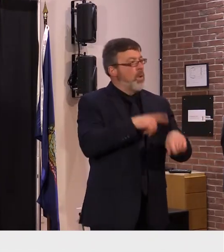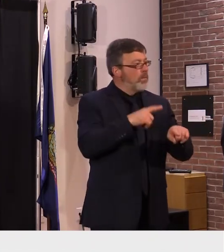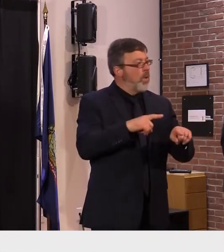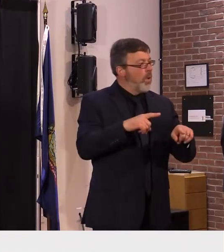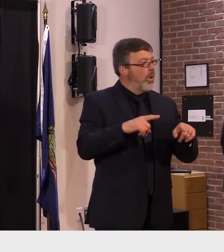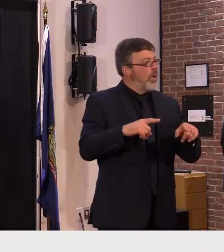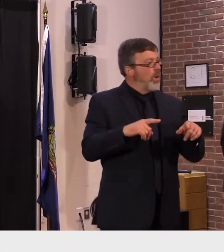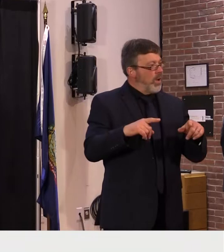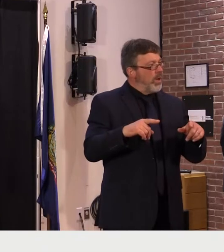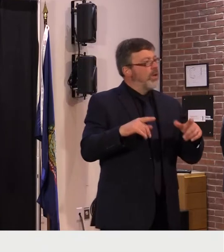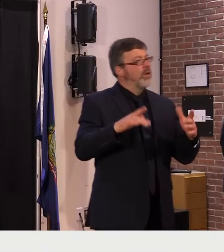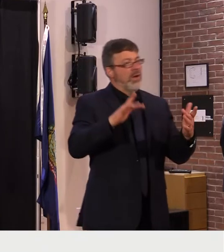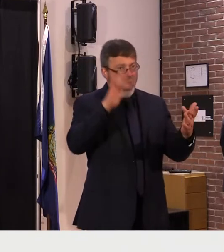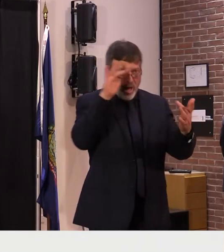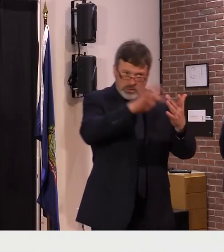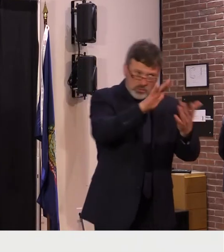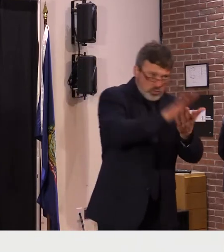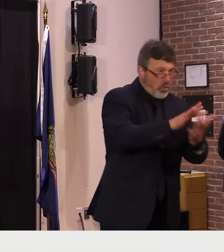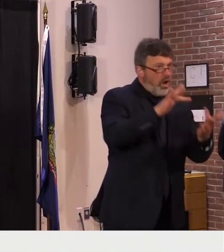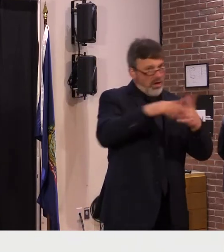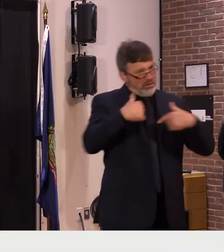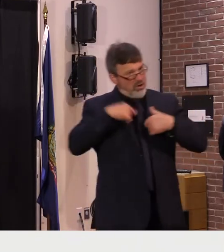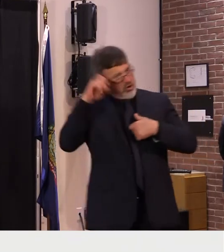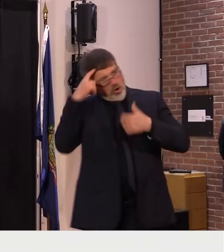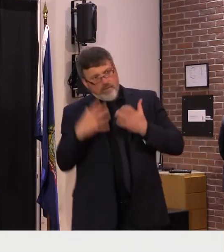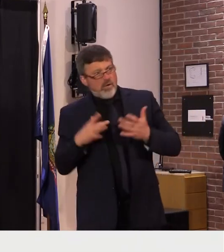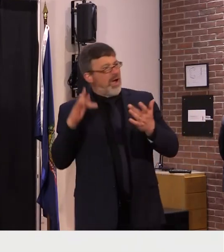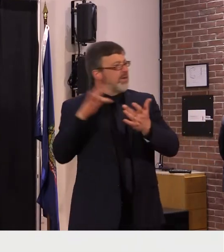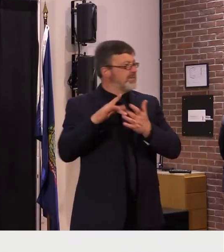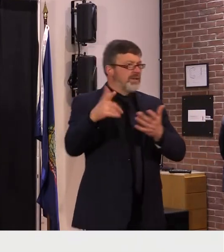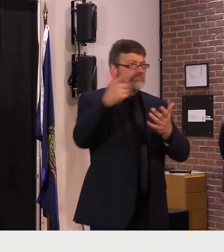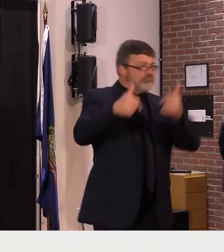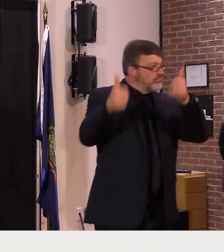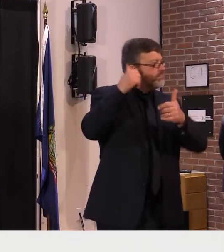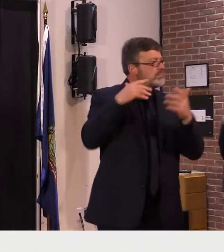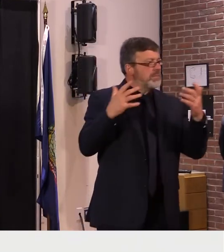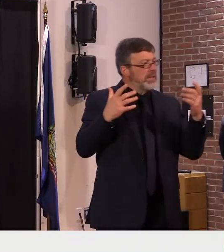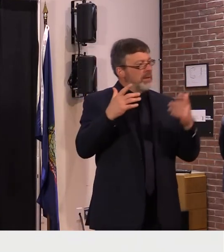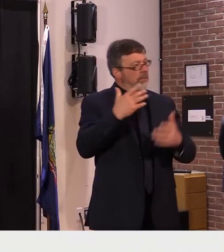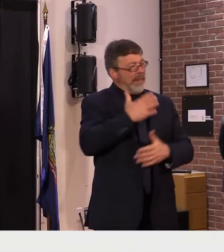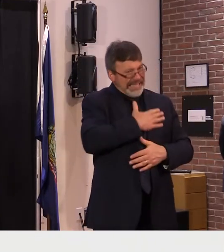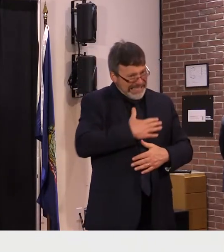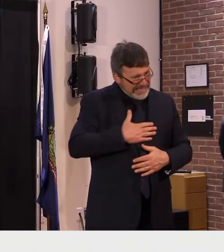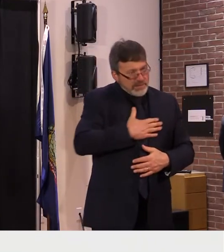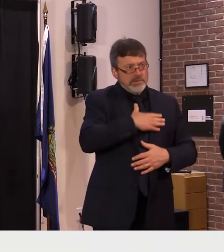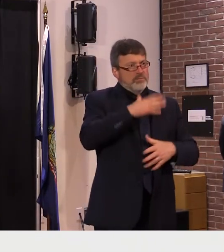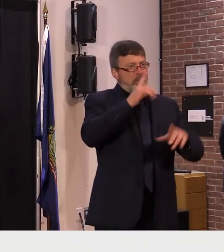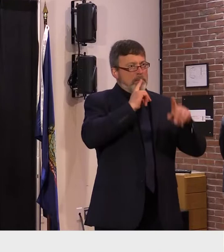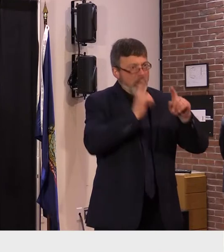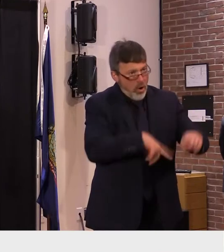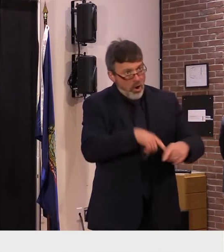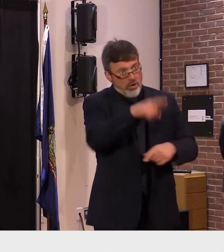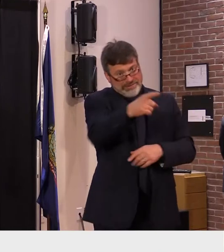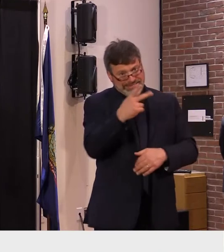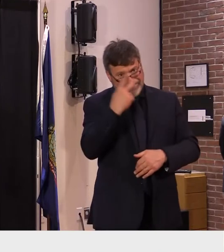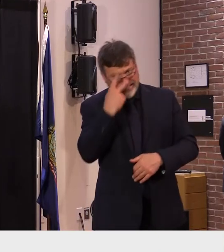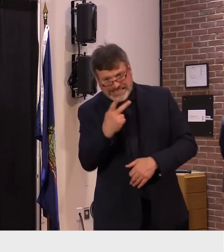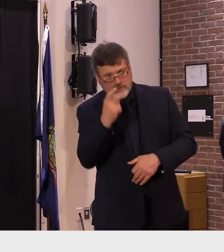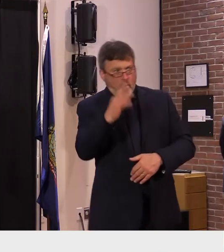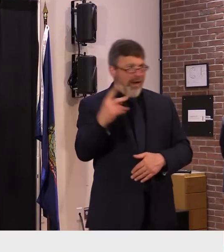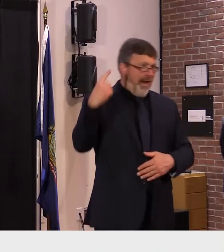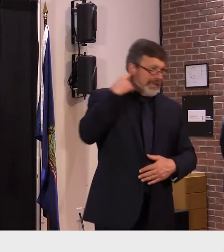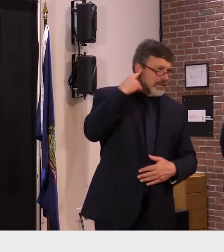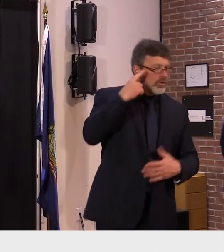or public safety and tell us if they see something so that we can address it i think that's the message uh